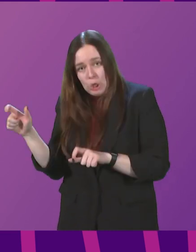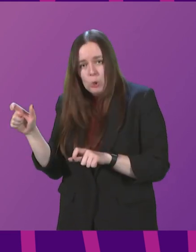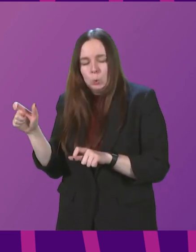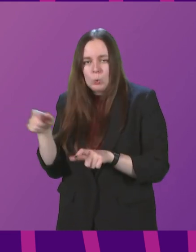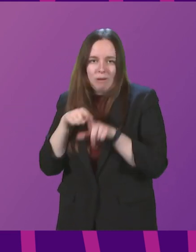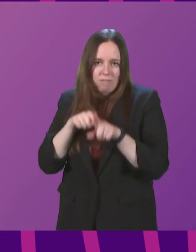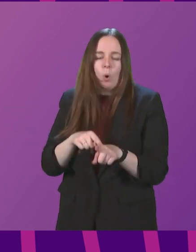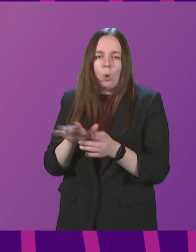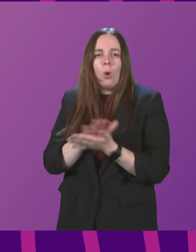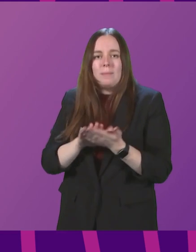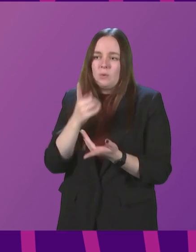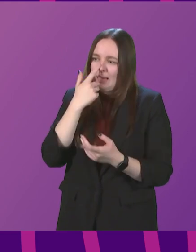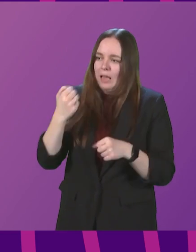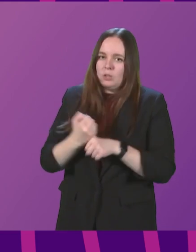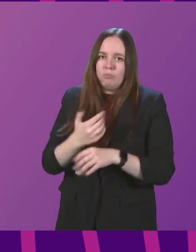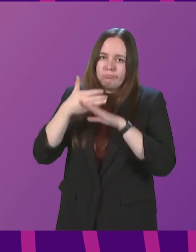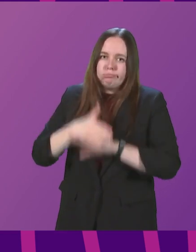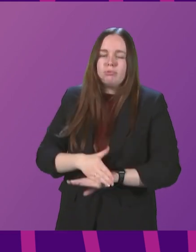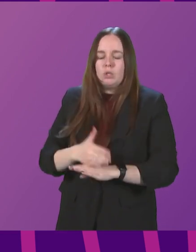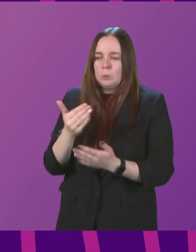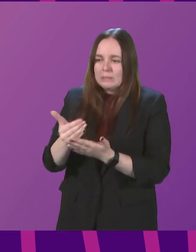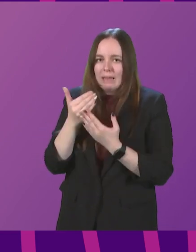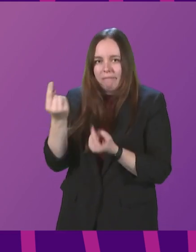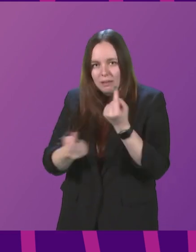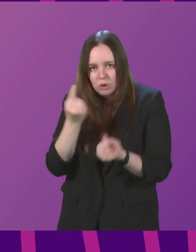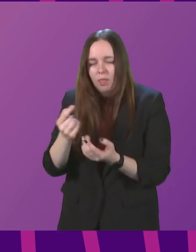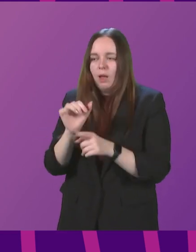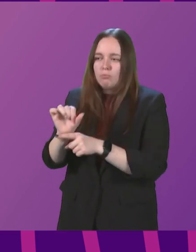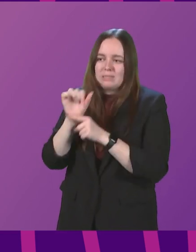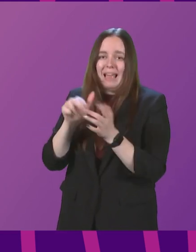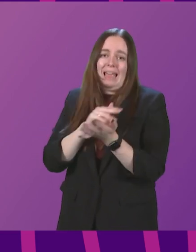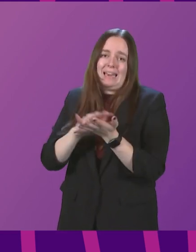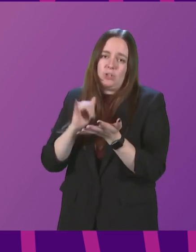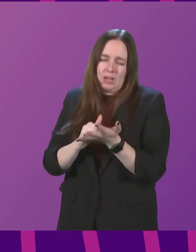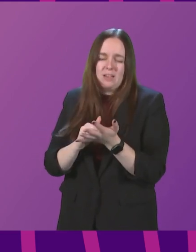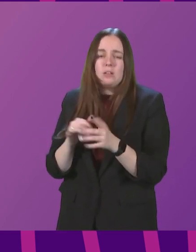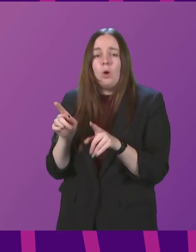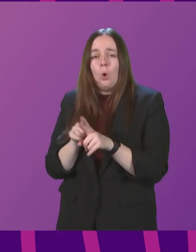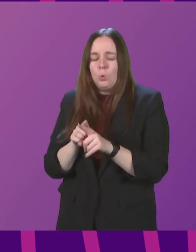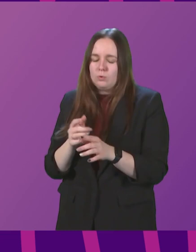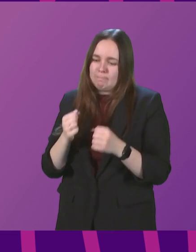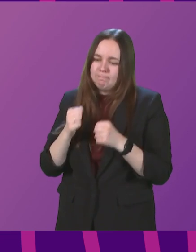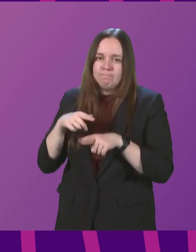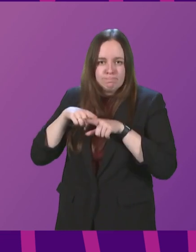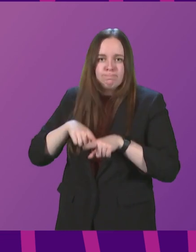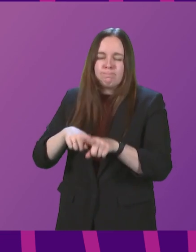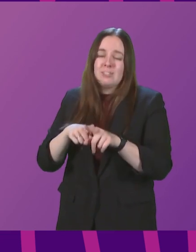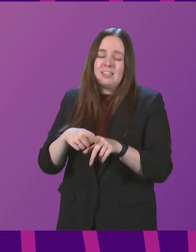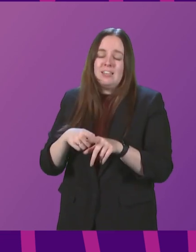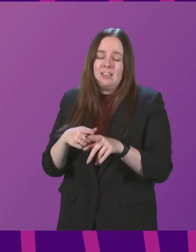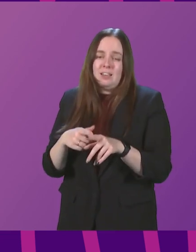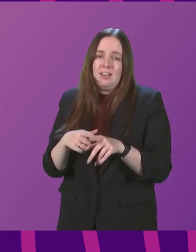can all continue to do our bit to keep each other safe, protect the NHS and keep us firmly on the path, even if only